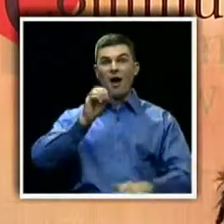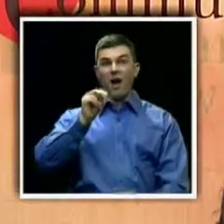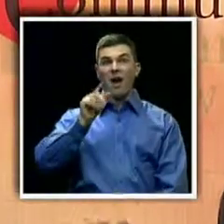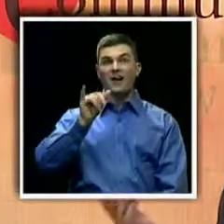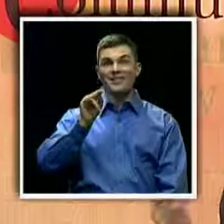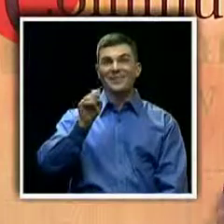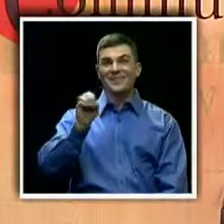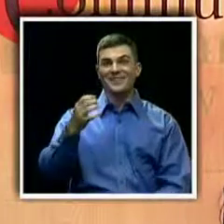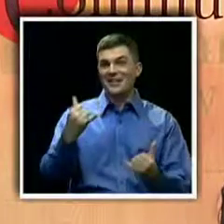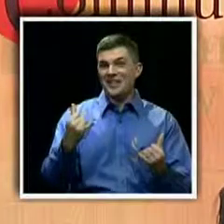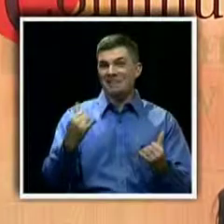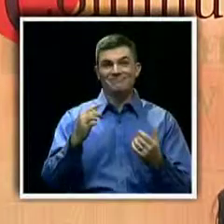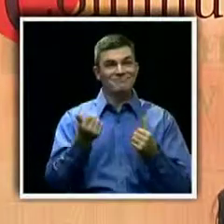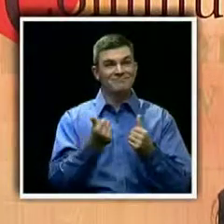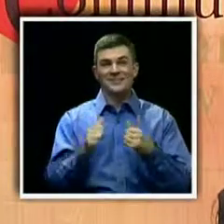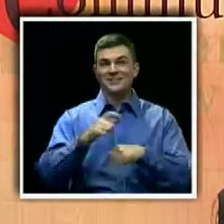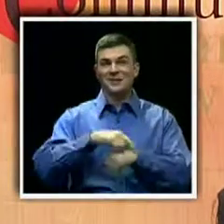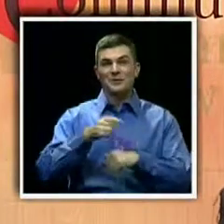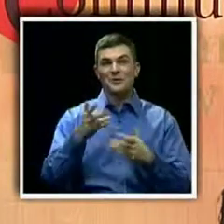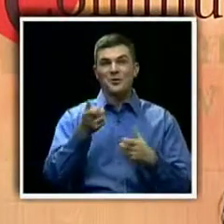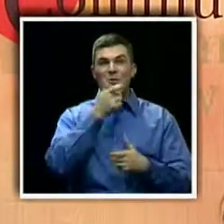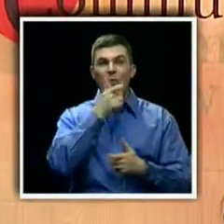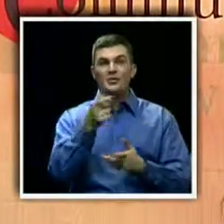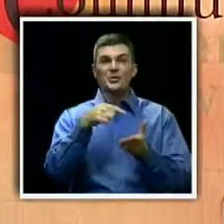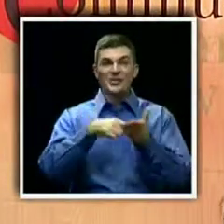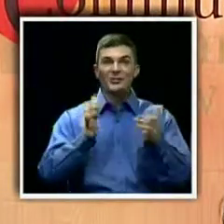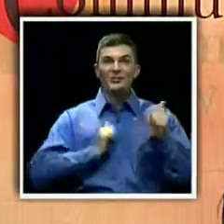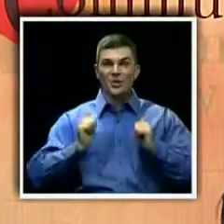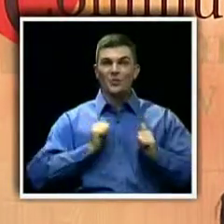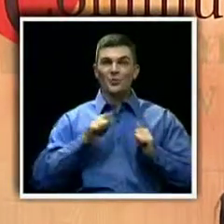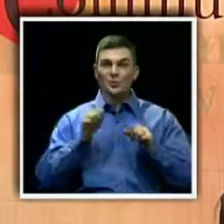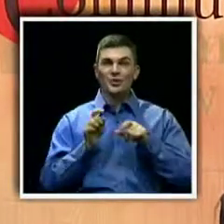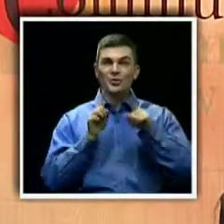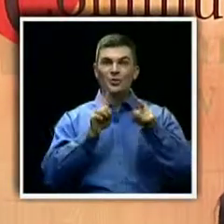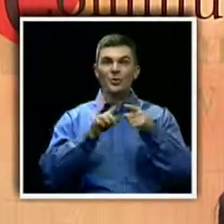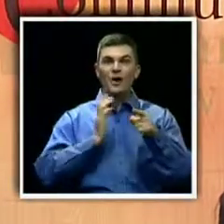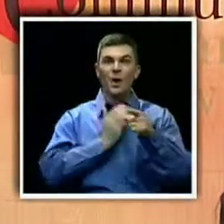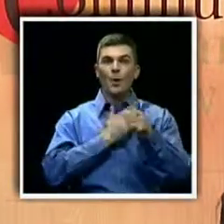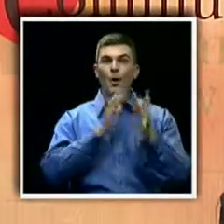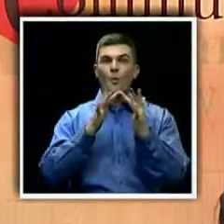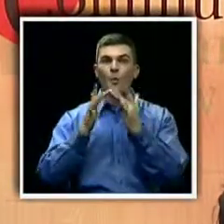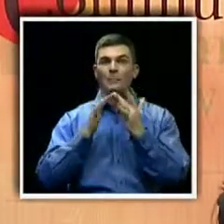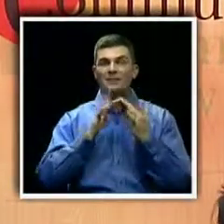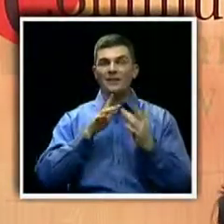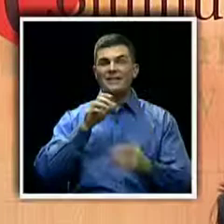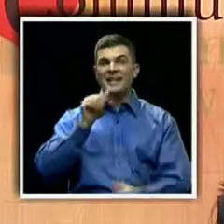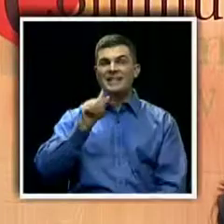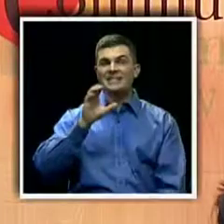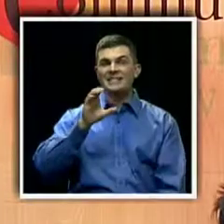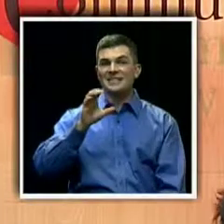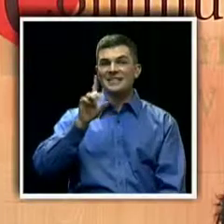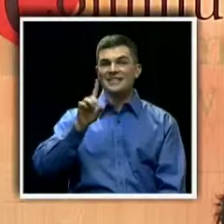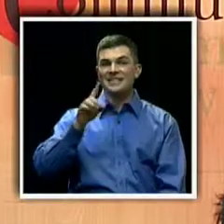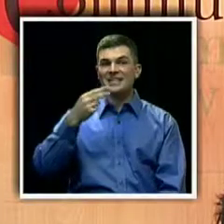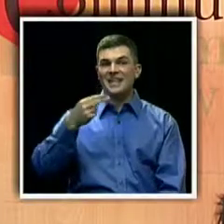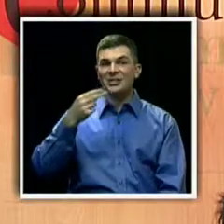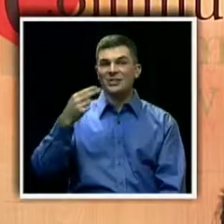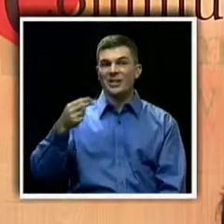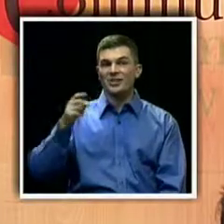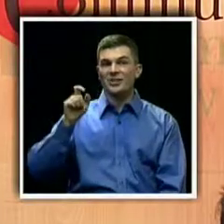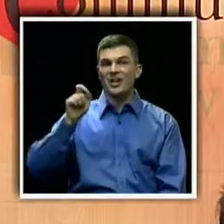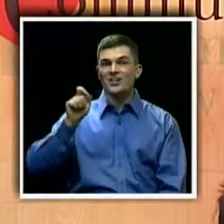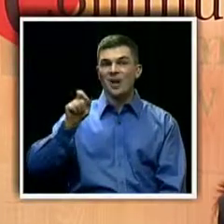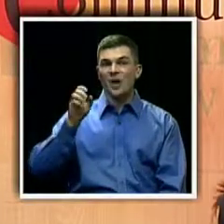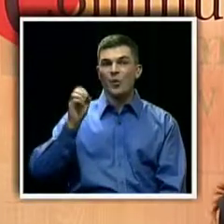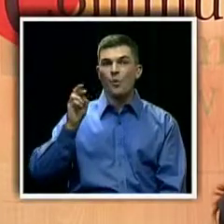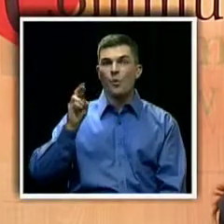this show, then you can, you know, go online on our website at acdhh.org and go to the